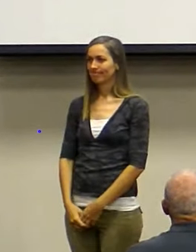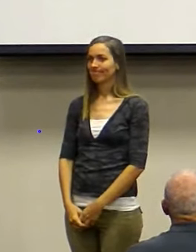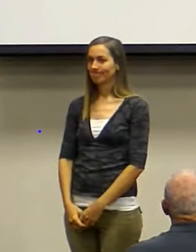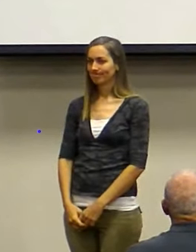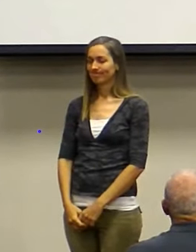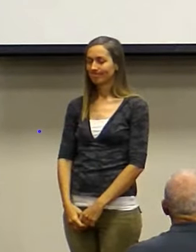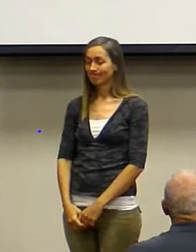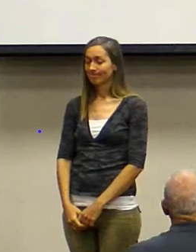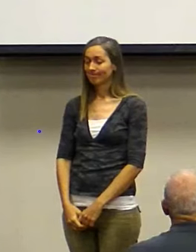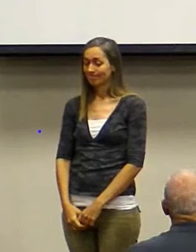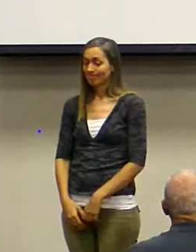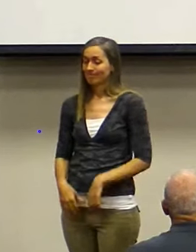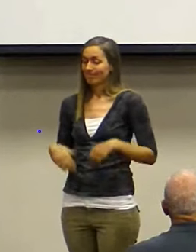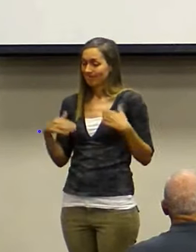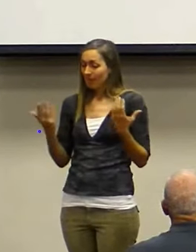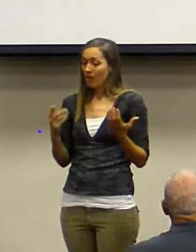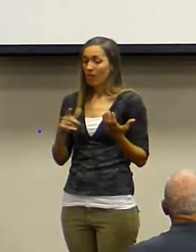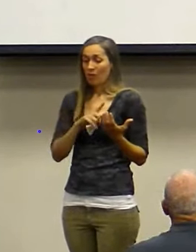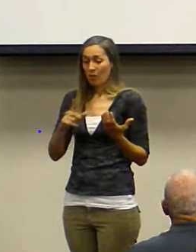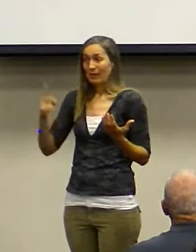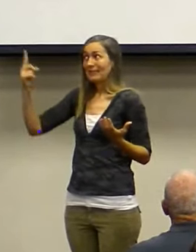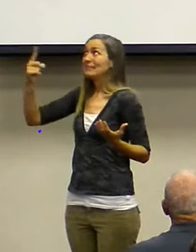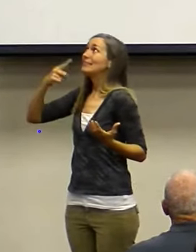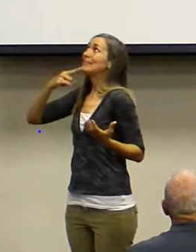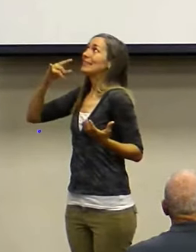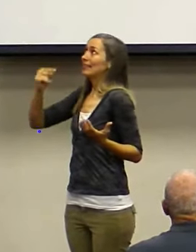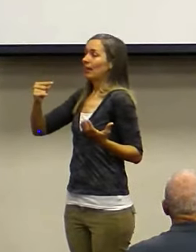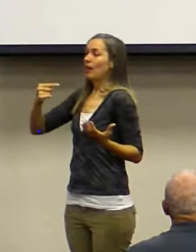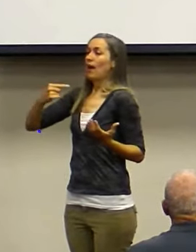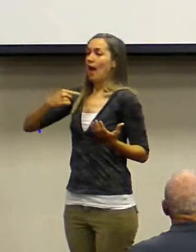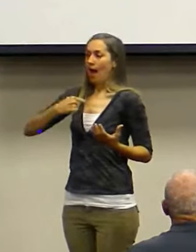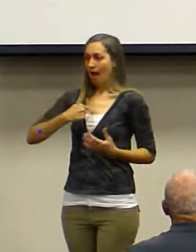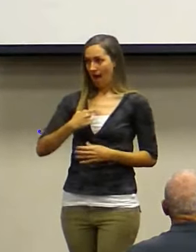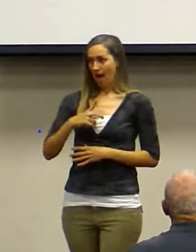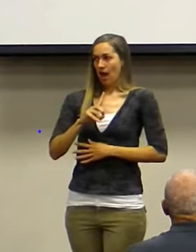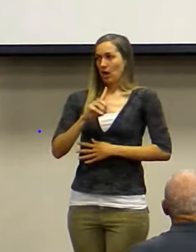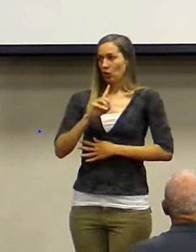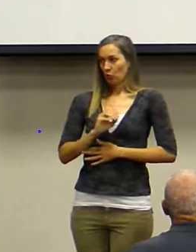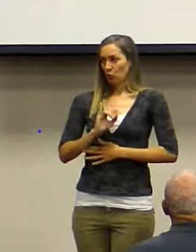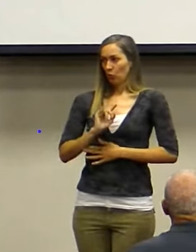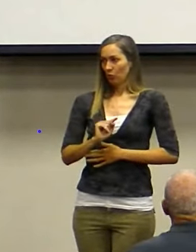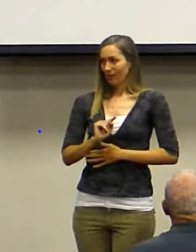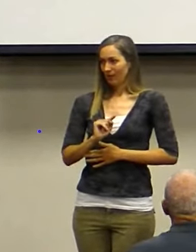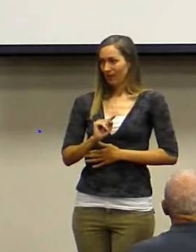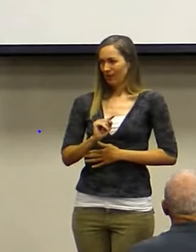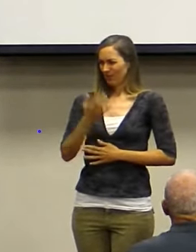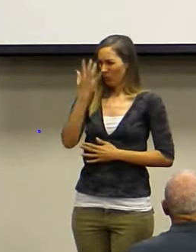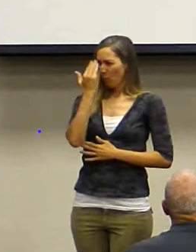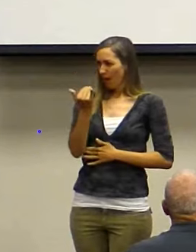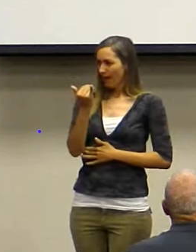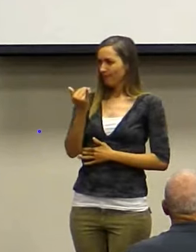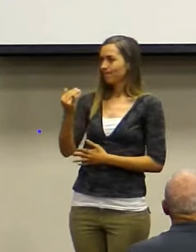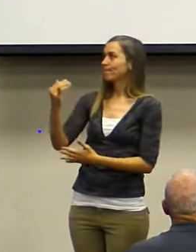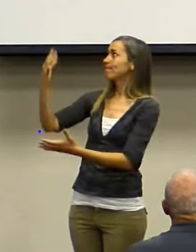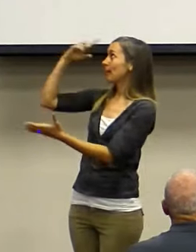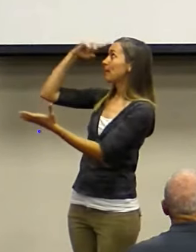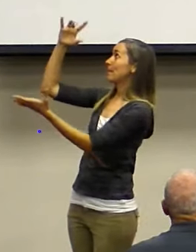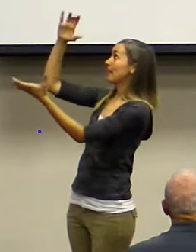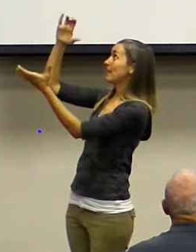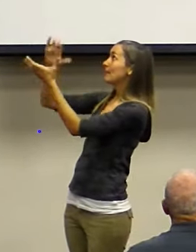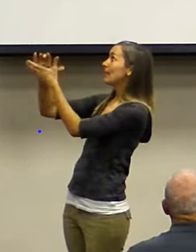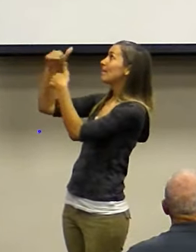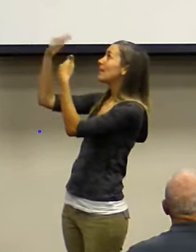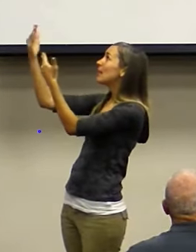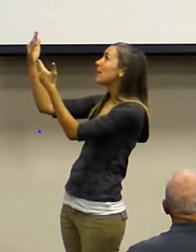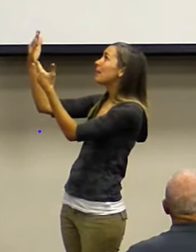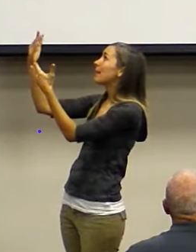But guess what? The Lord says it, so I do it. Why? Because I believe in him. And